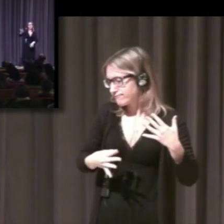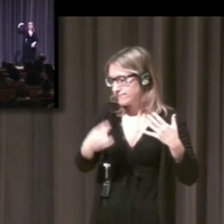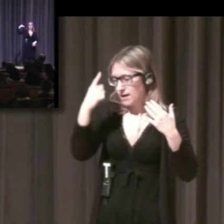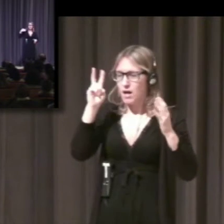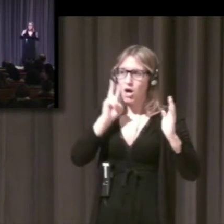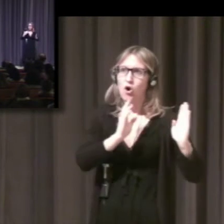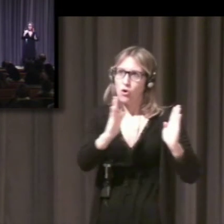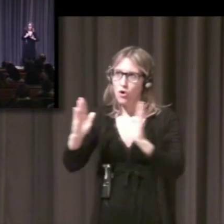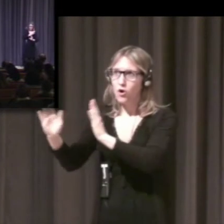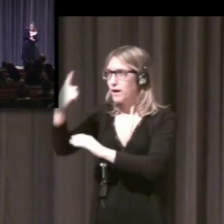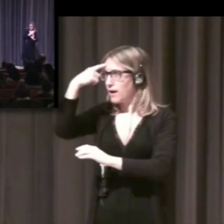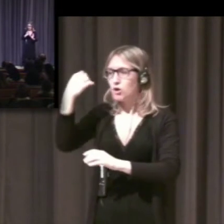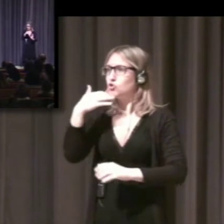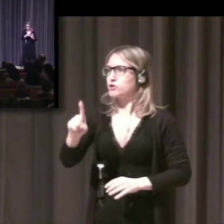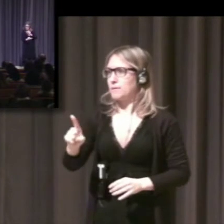before that thing.